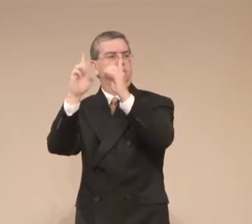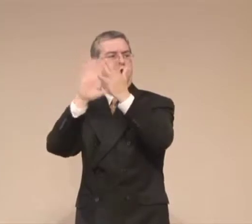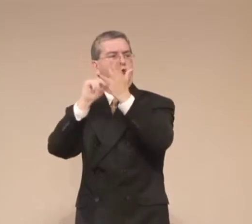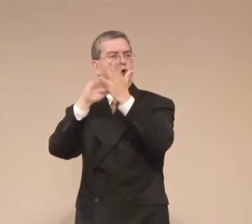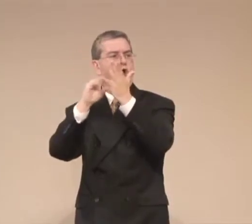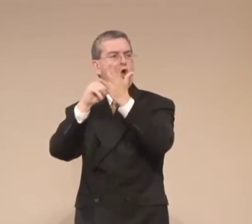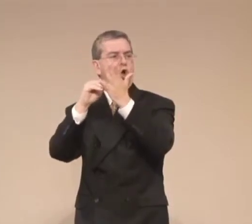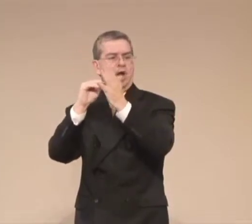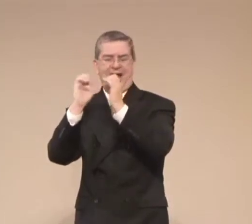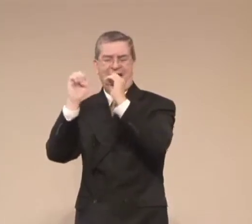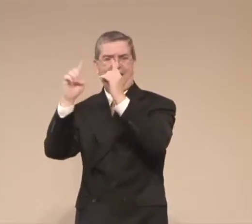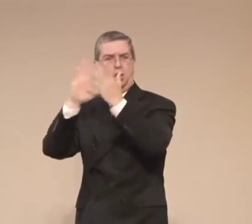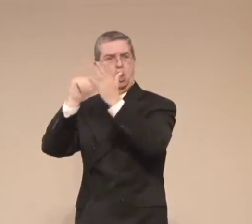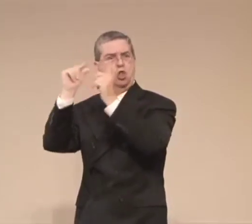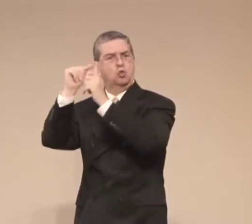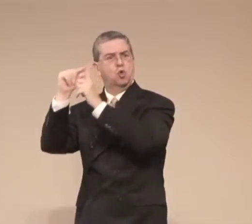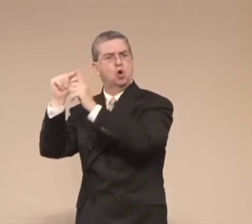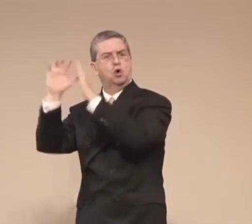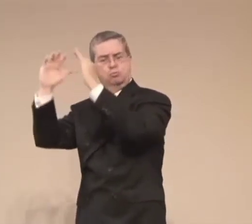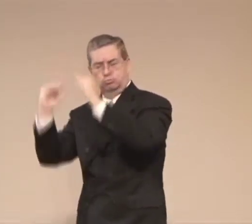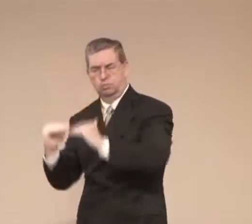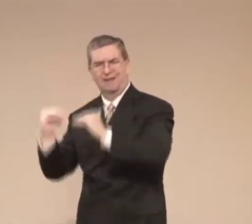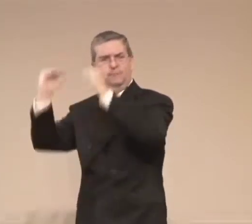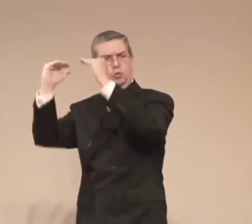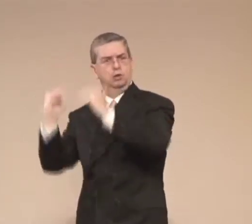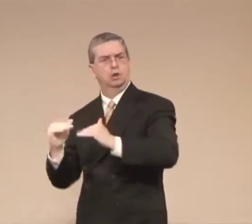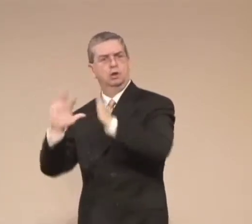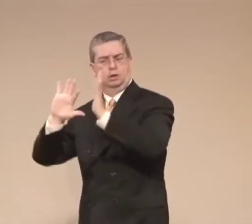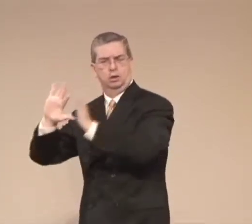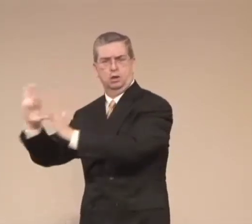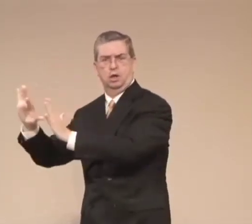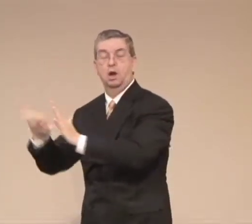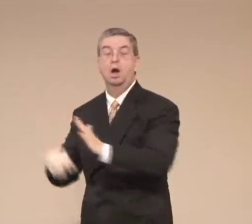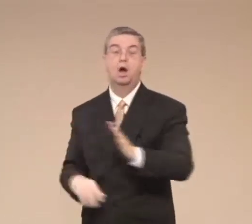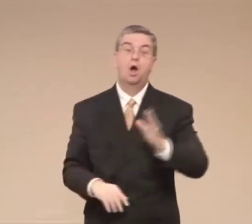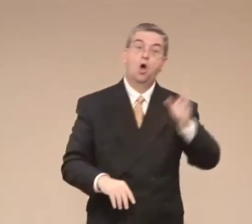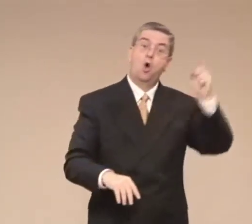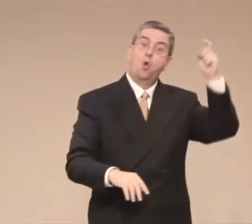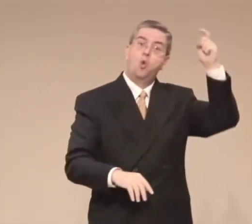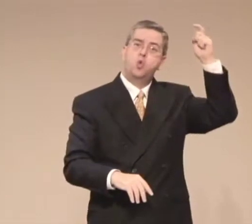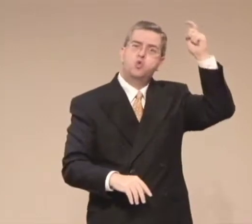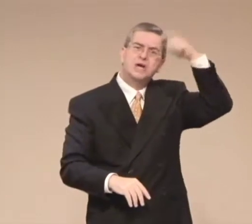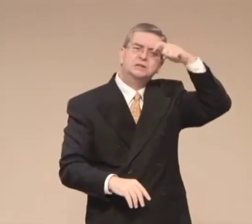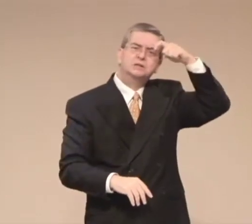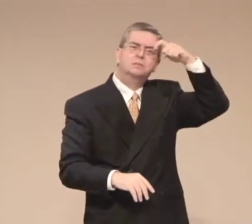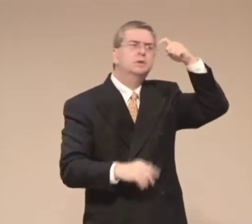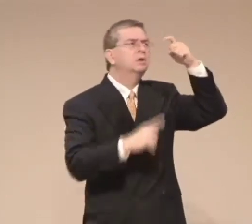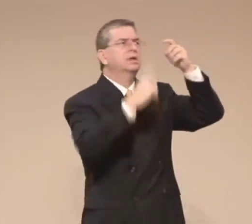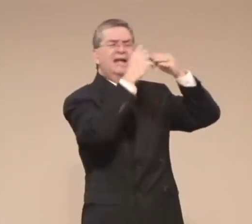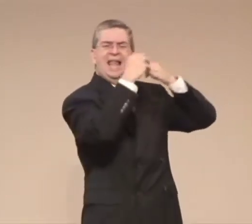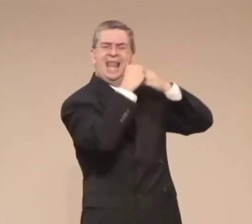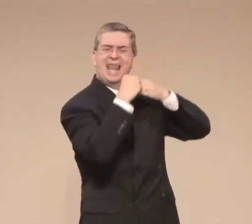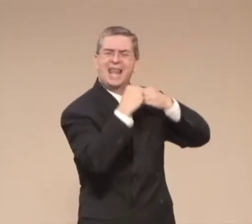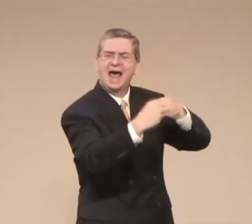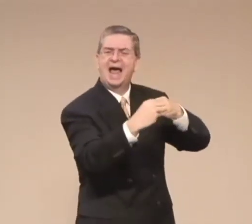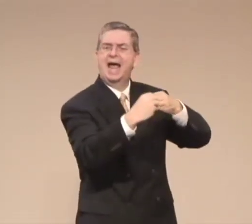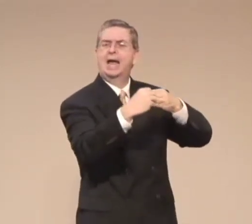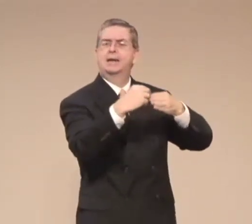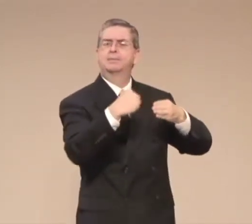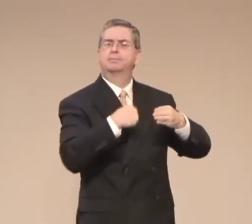Smart refers to education and what level of education we're in. But wisdom